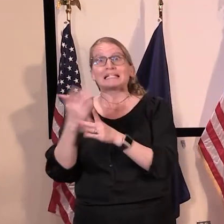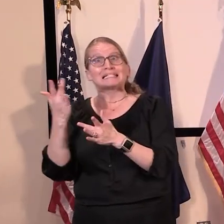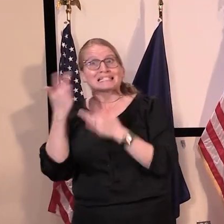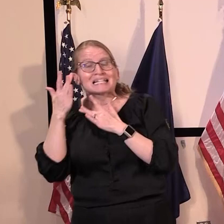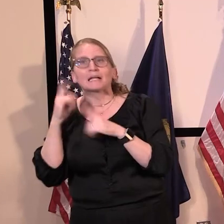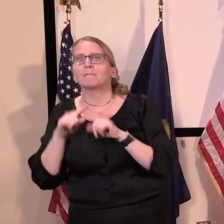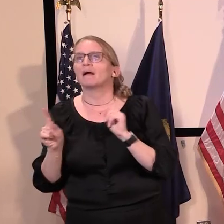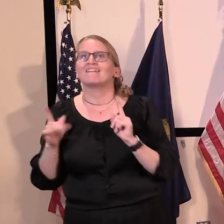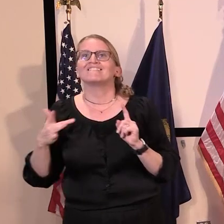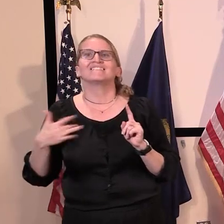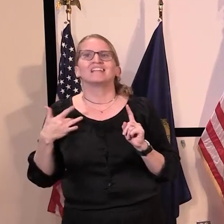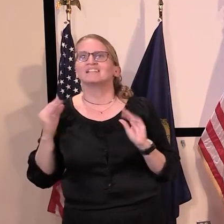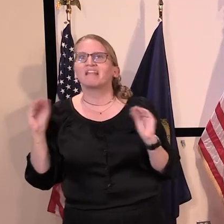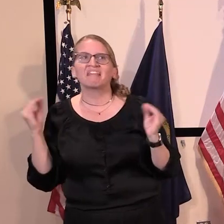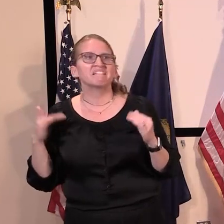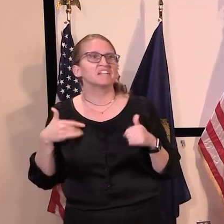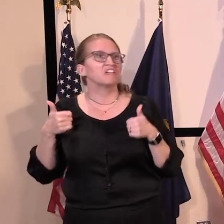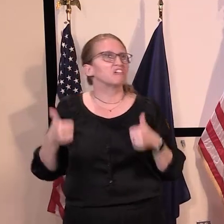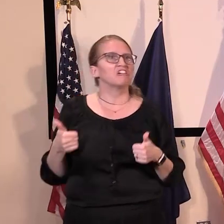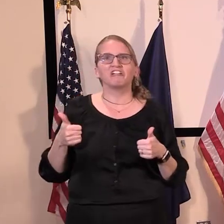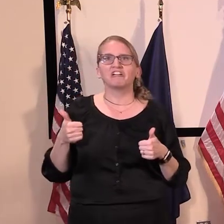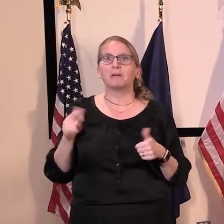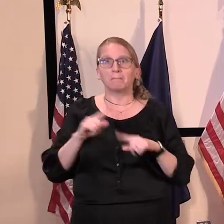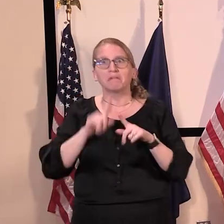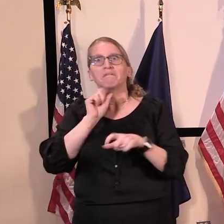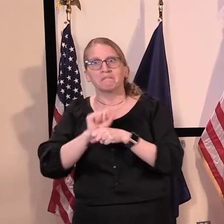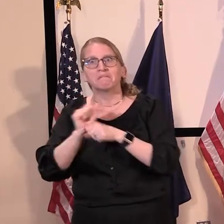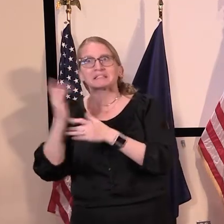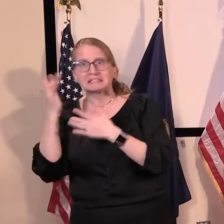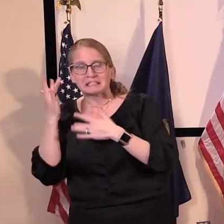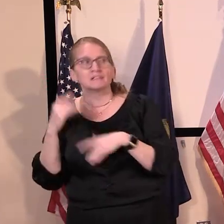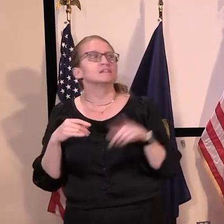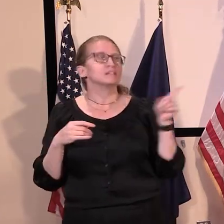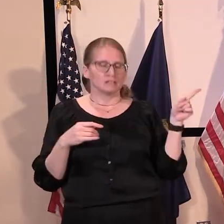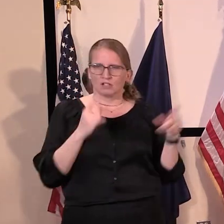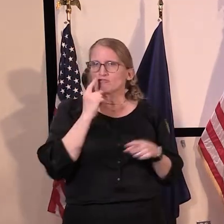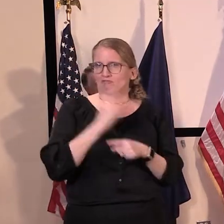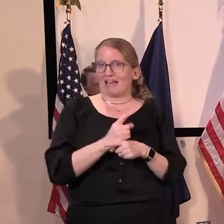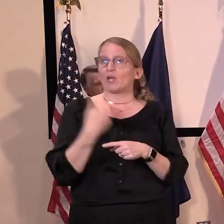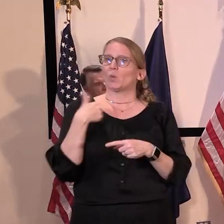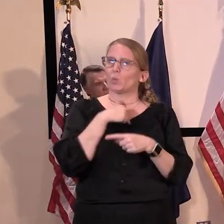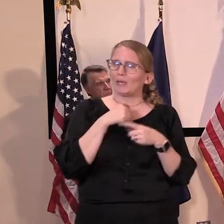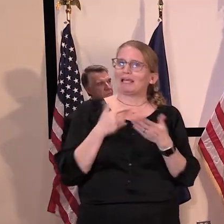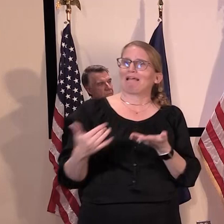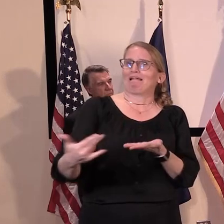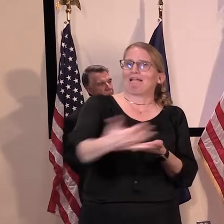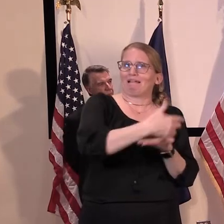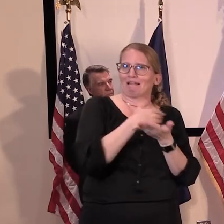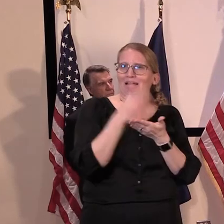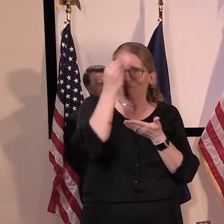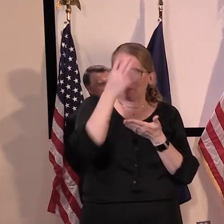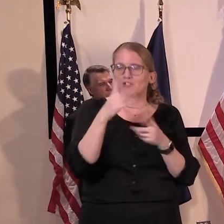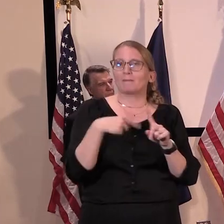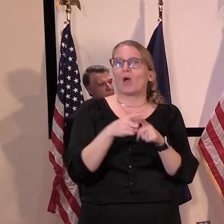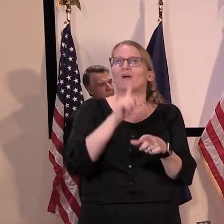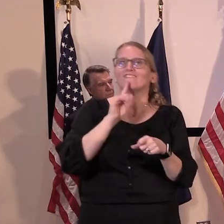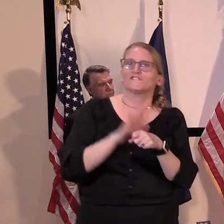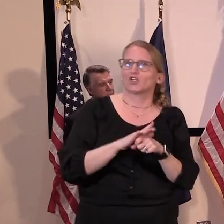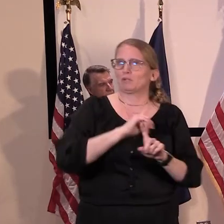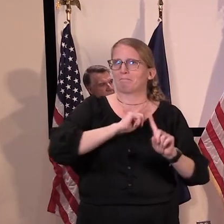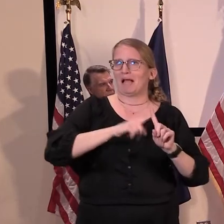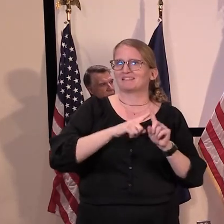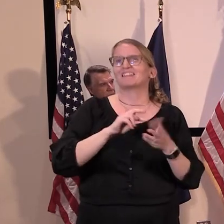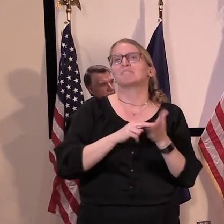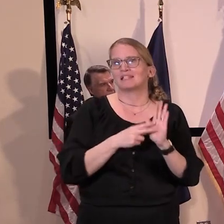um, what we have modeled on the presentation is confirmed cases, but of course, uh, there are asymptomatic, um, patients as well.